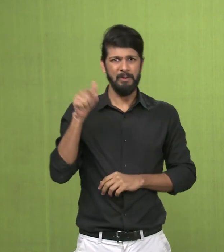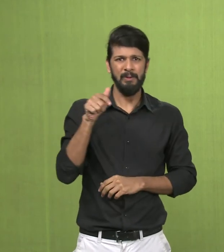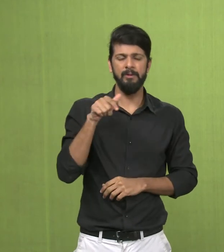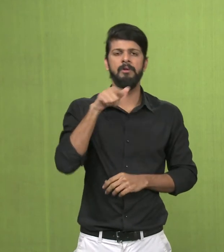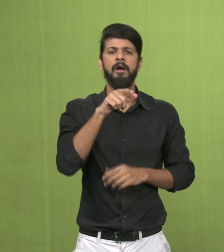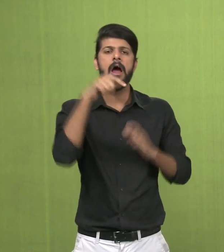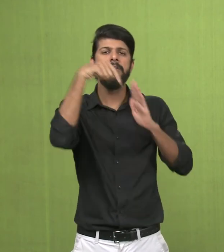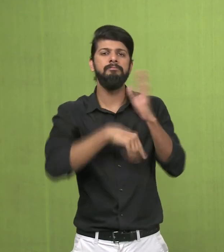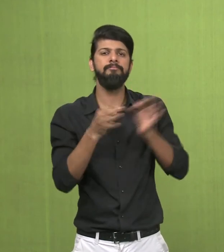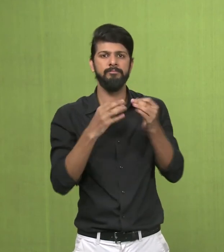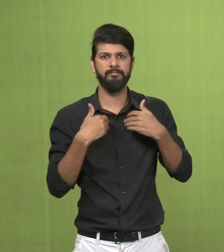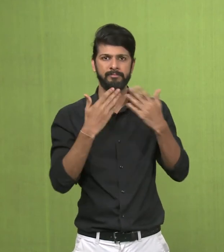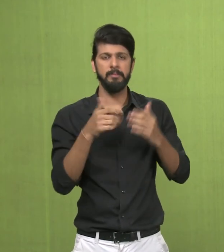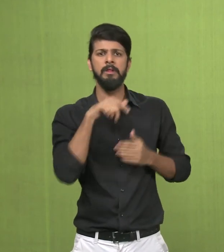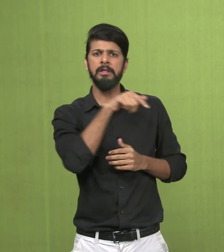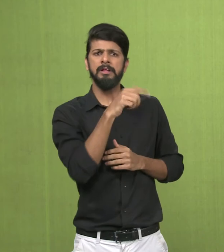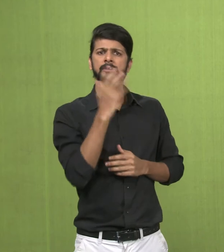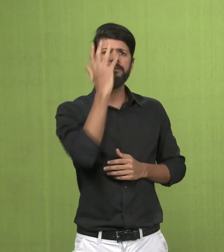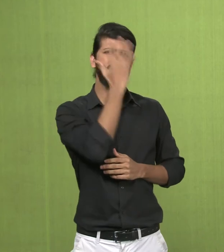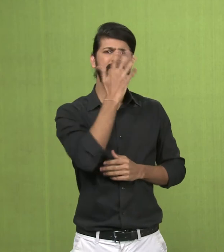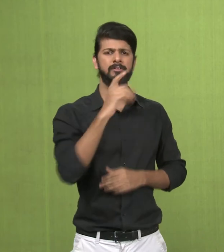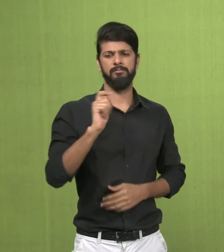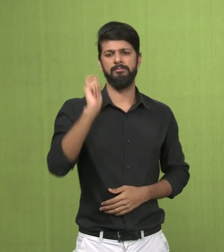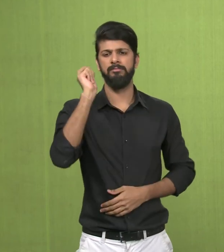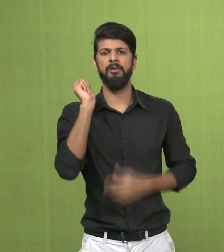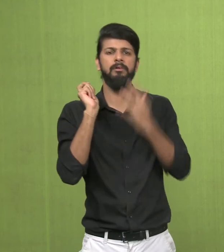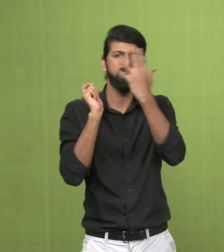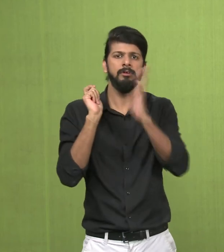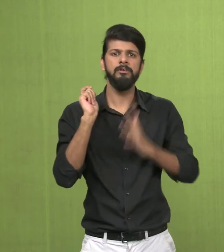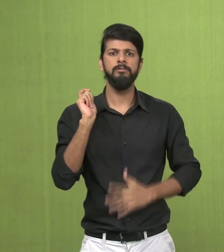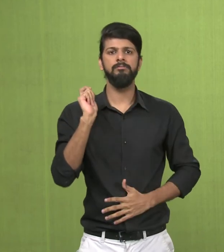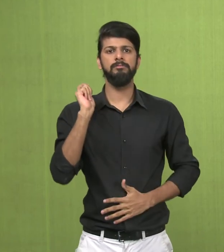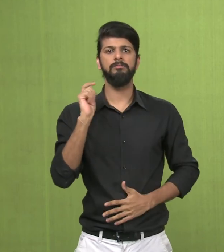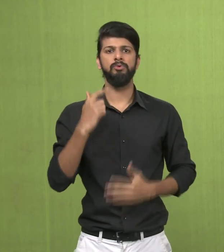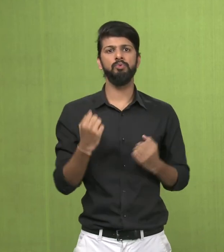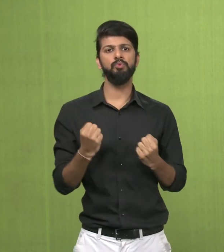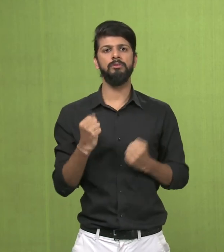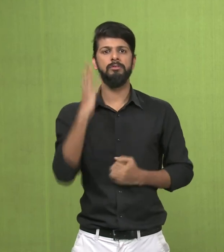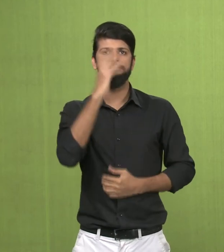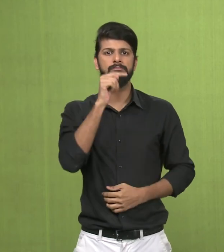The Yakshi sculpture looks proud,